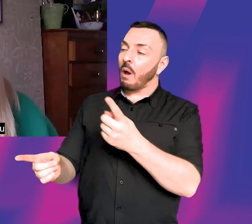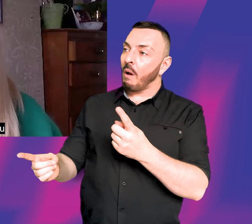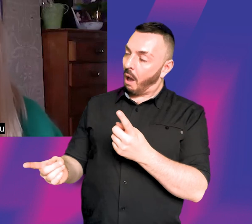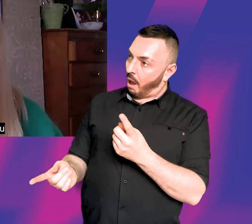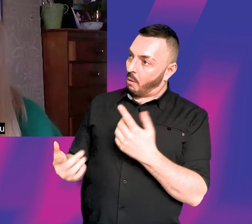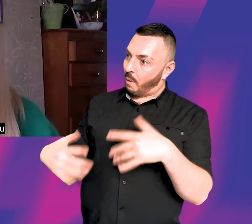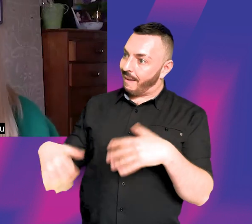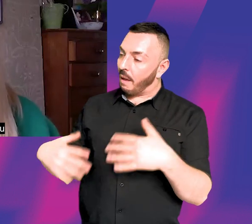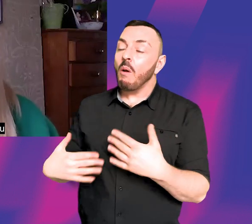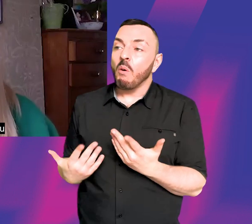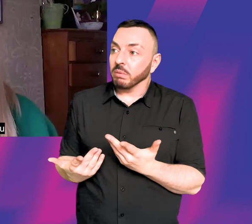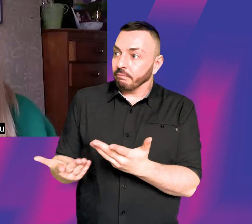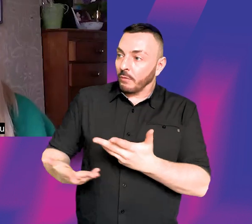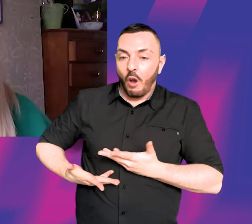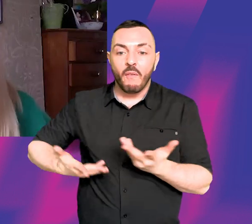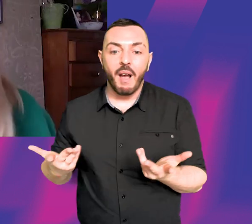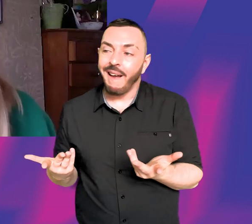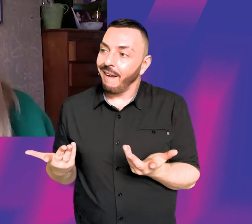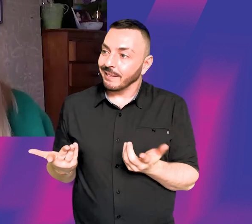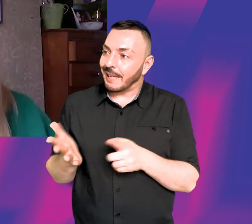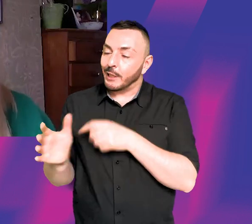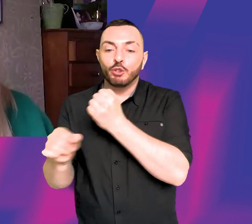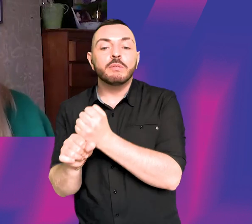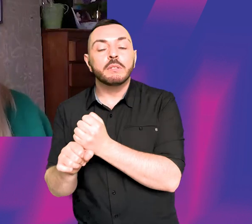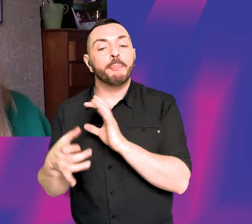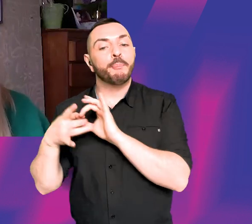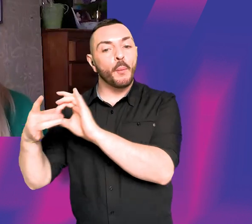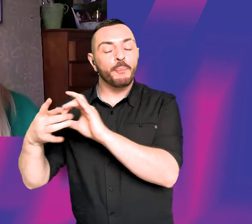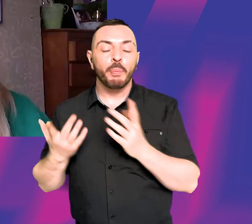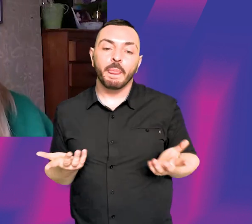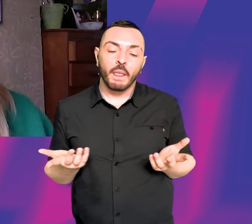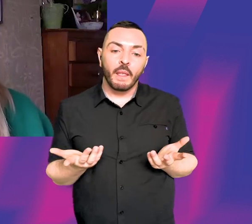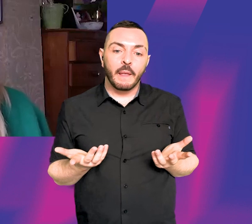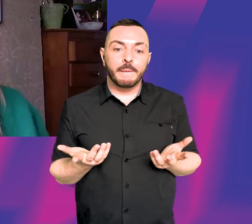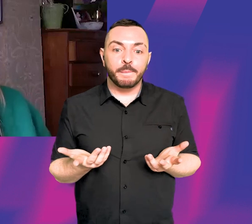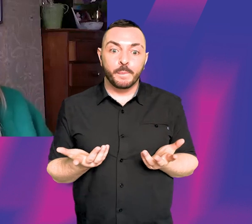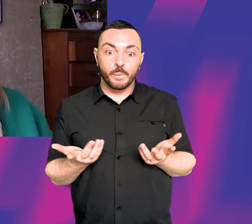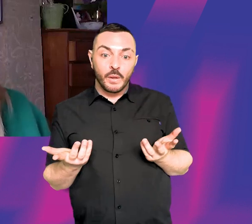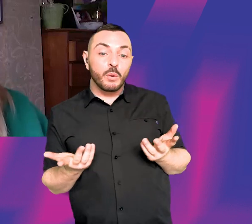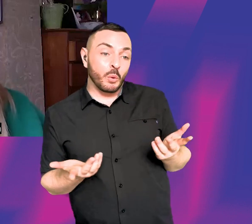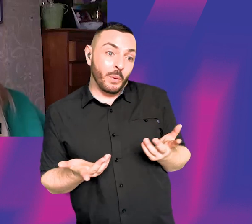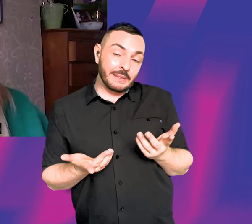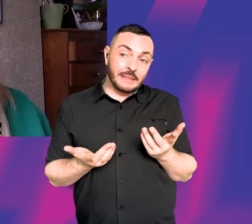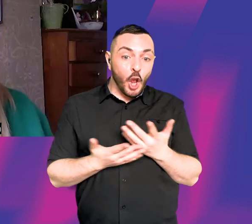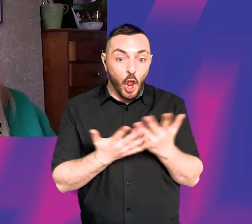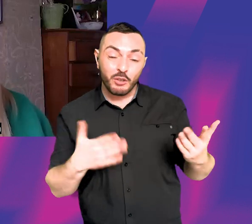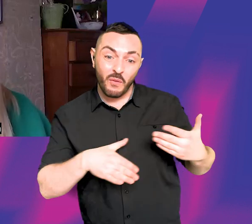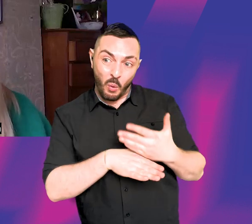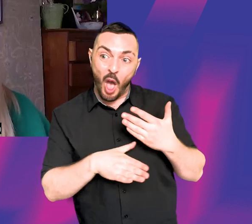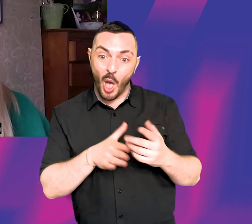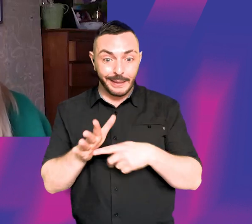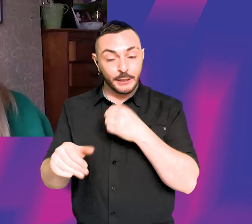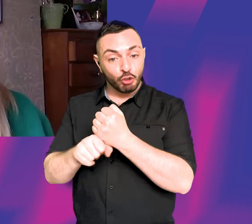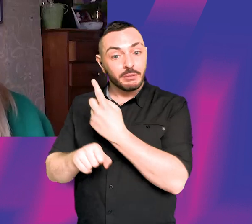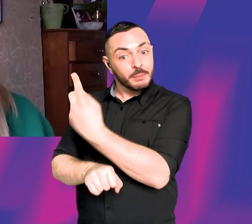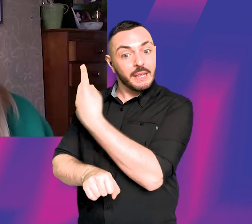now you can, yeah, I'm prepared to kind of take you on because I get, you know, it's a huge amount for somebody to represent you. It's a huge amount of work. And yeah, you have to